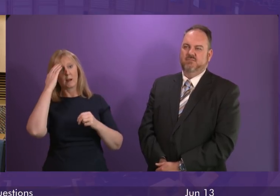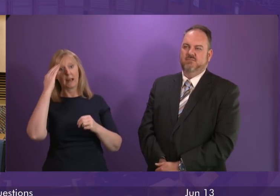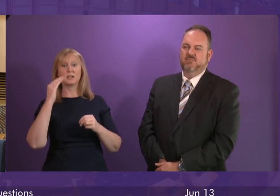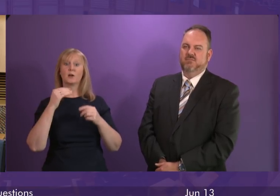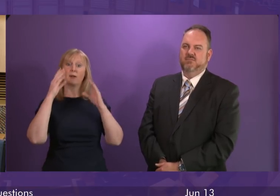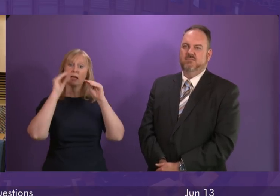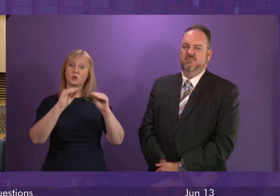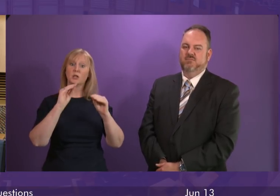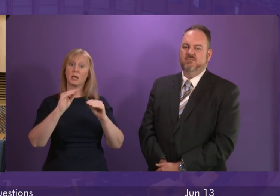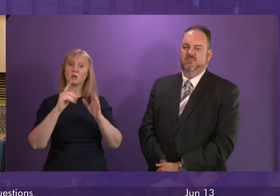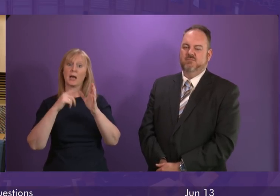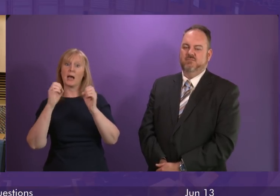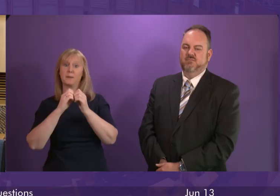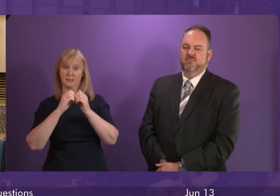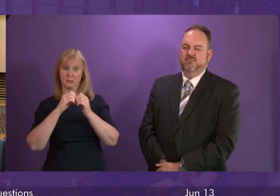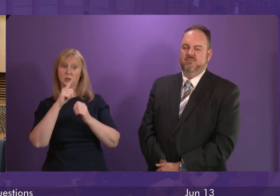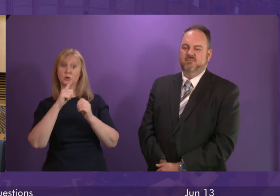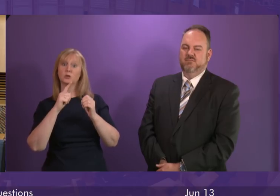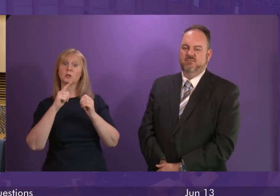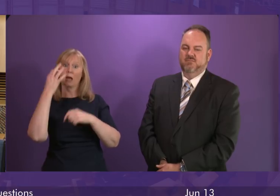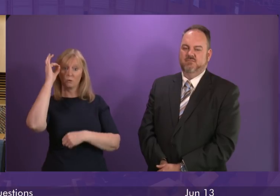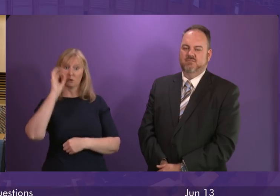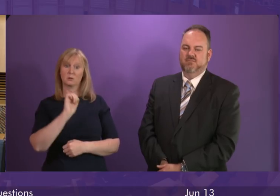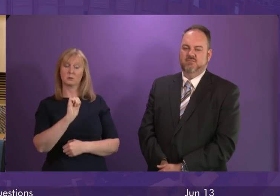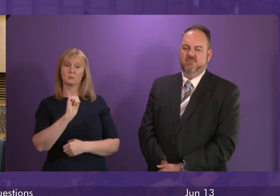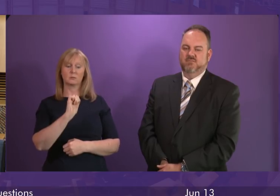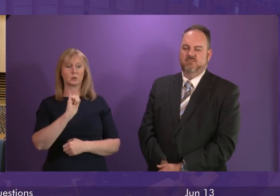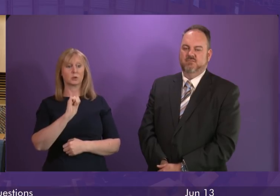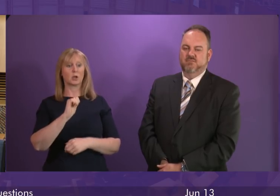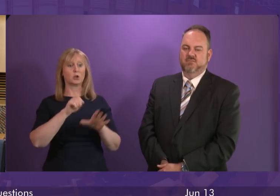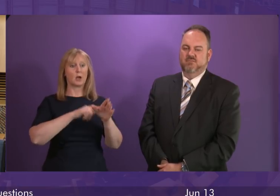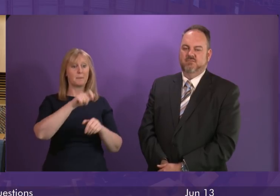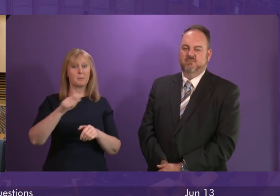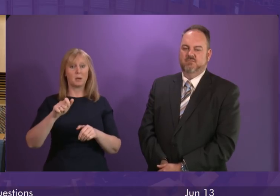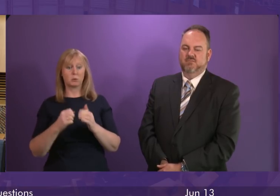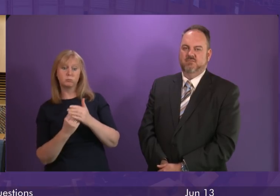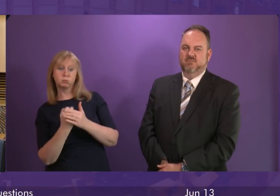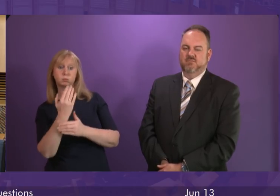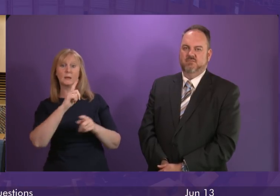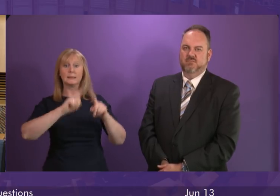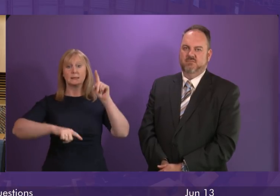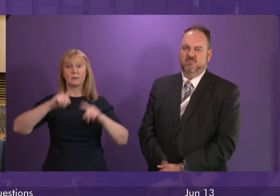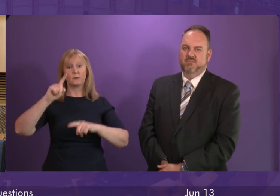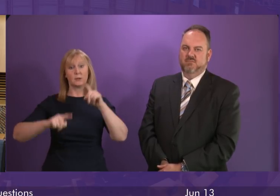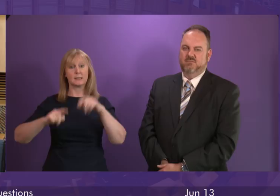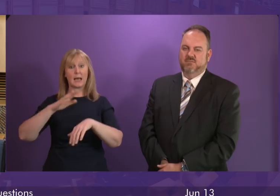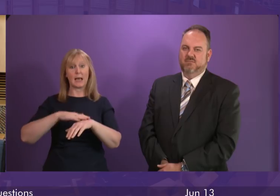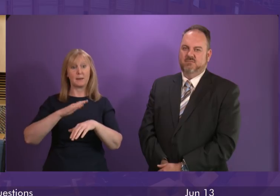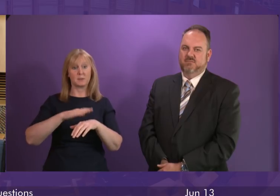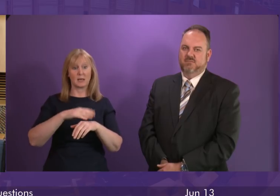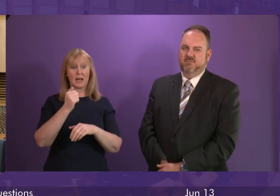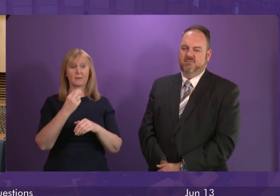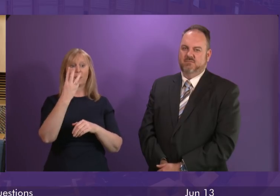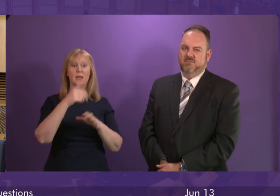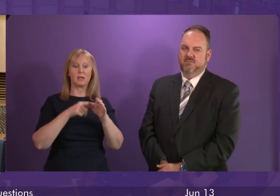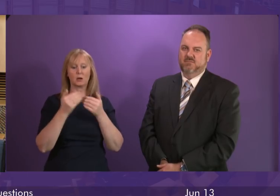Council, Tory-led Aberdeenshire Council. Young people mature at different rates and having qualifications available to them over a three